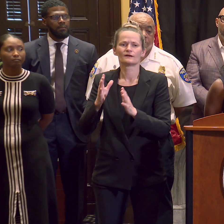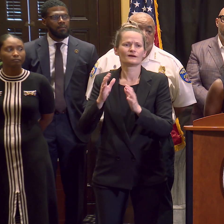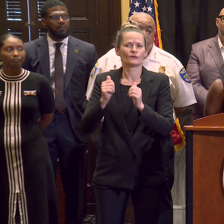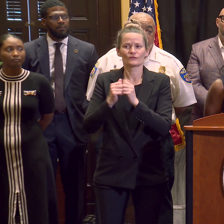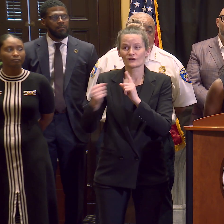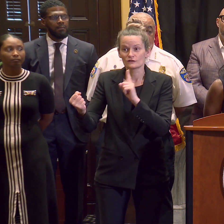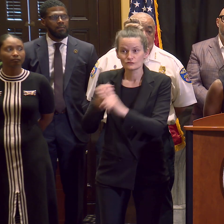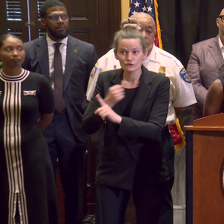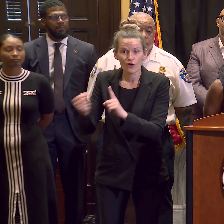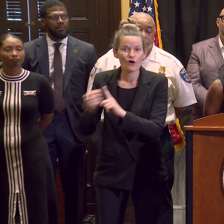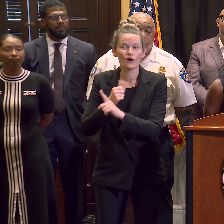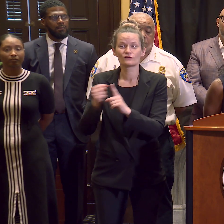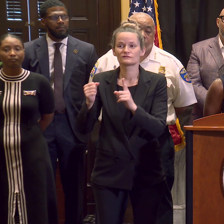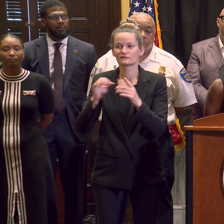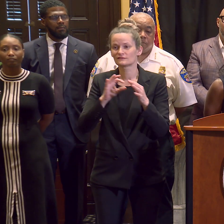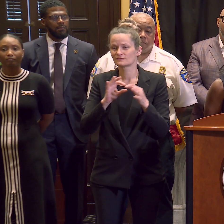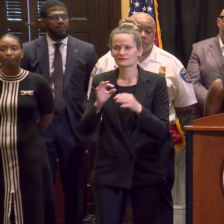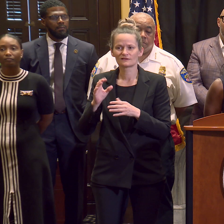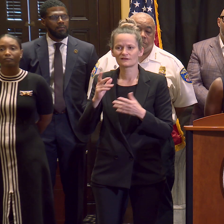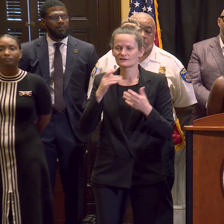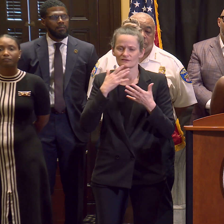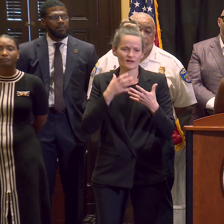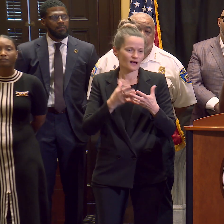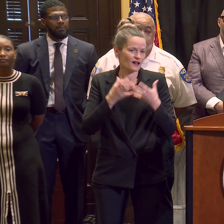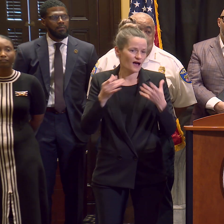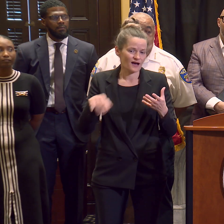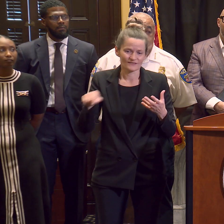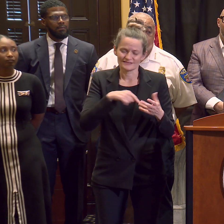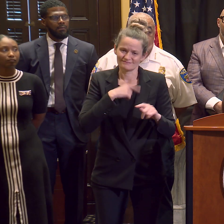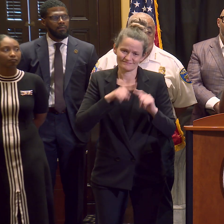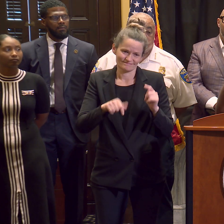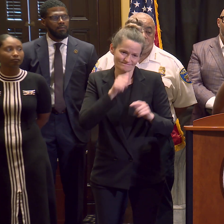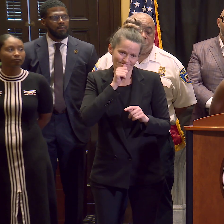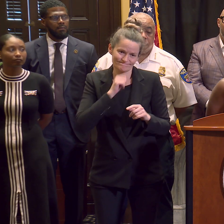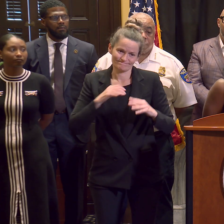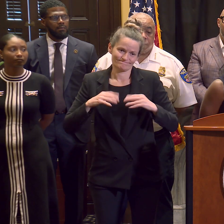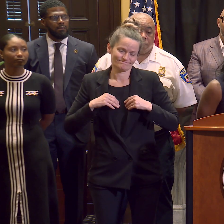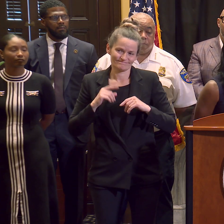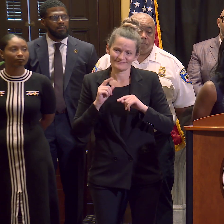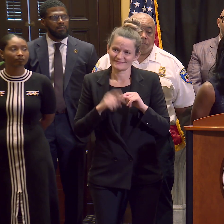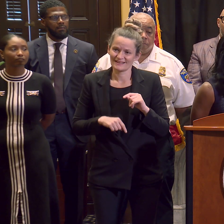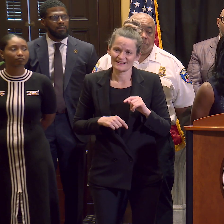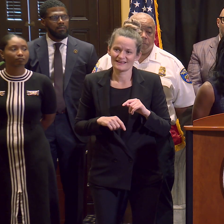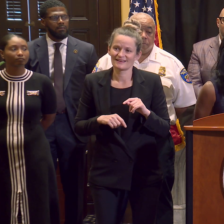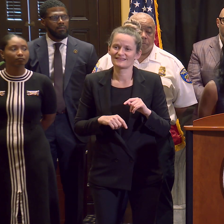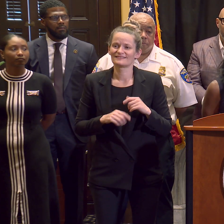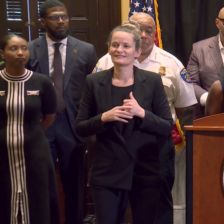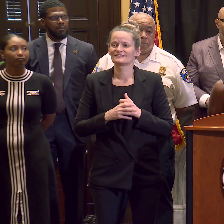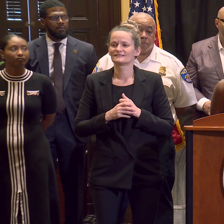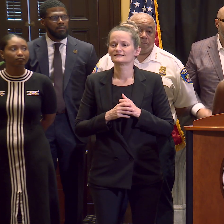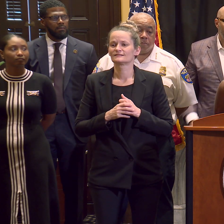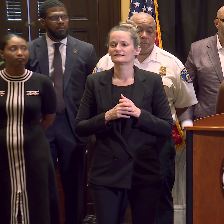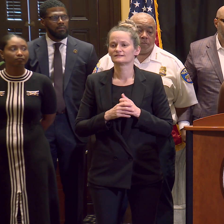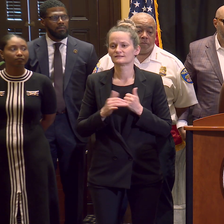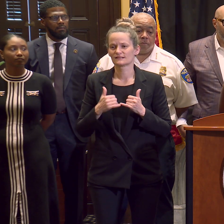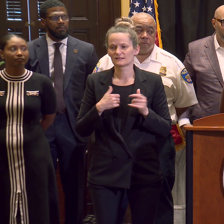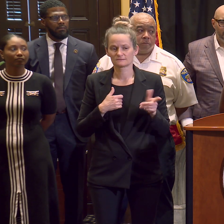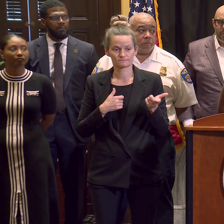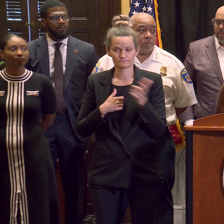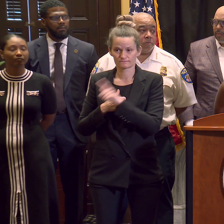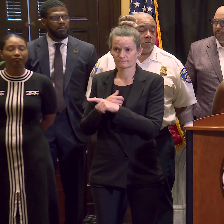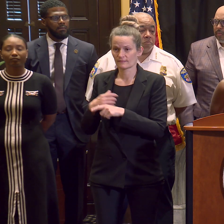course, that is not tolerated. But I will, you directed it to Commissioner Harrison, I'll let him speak. But I will